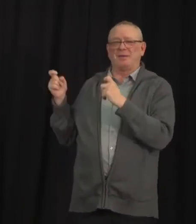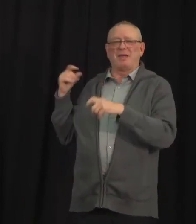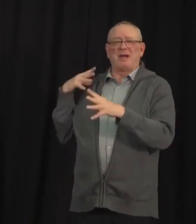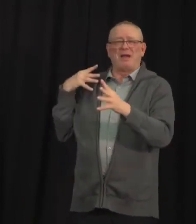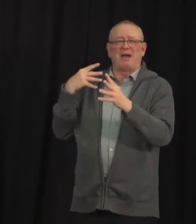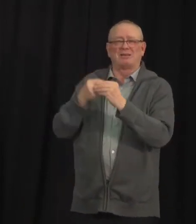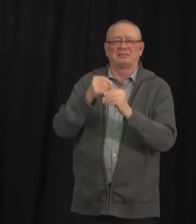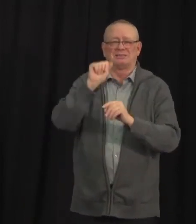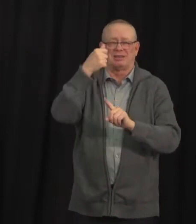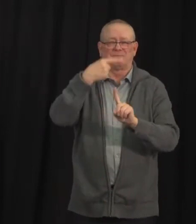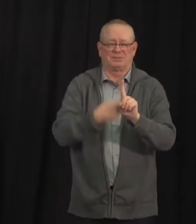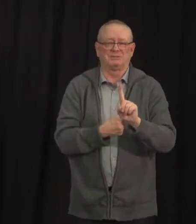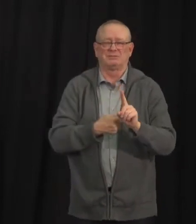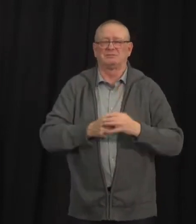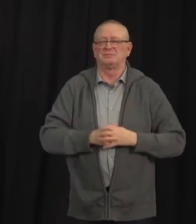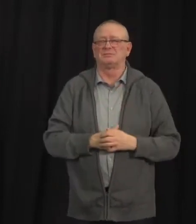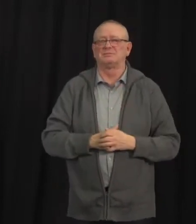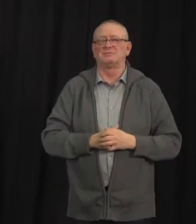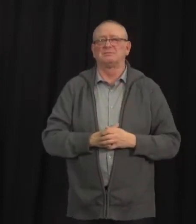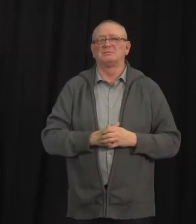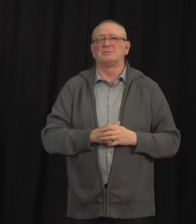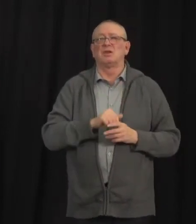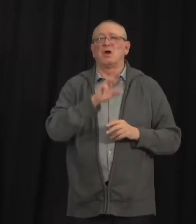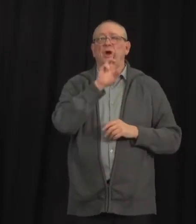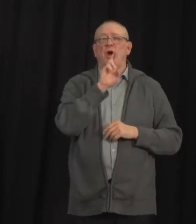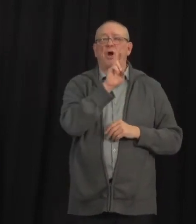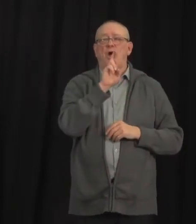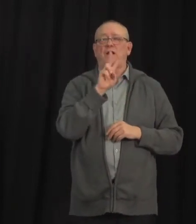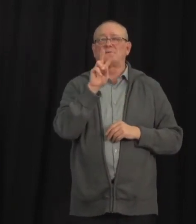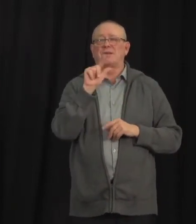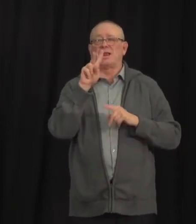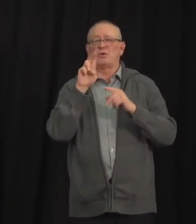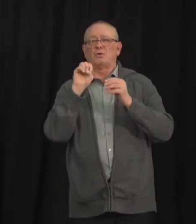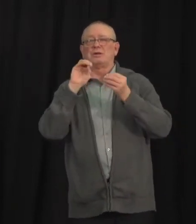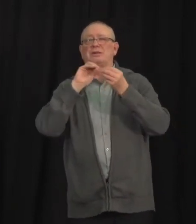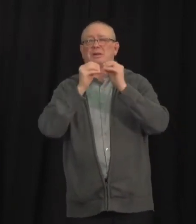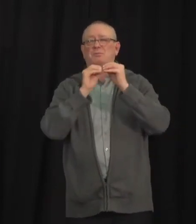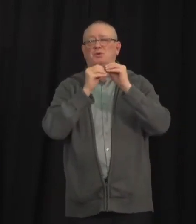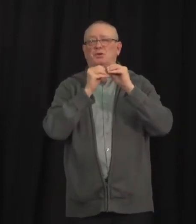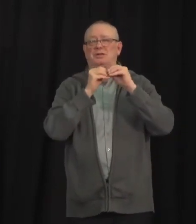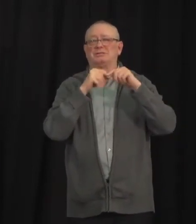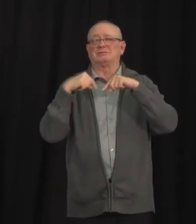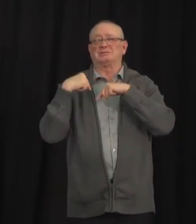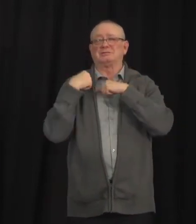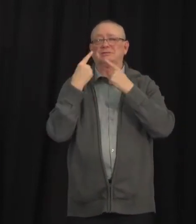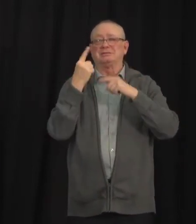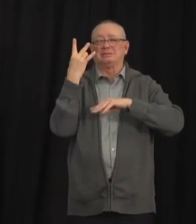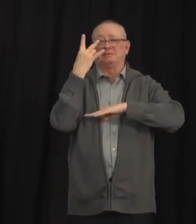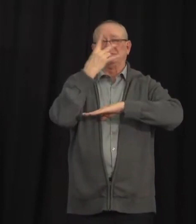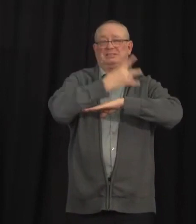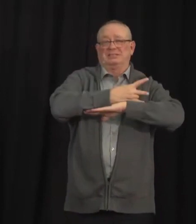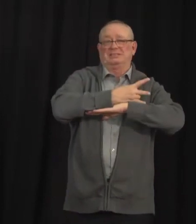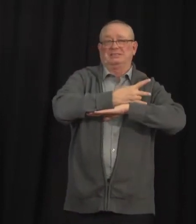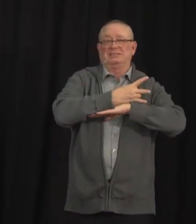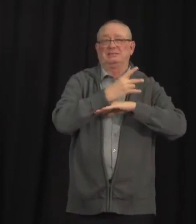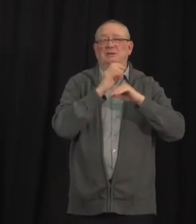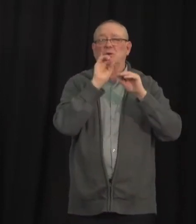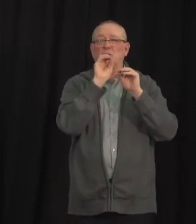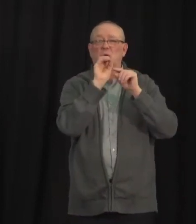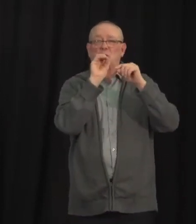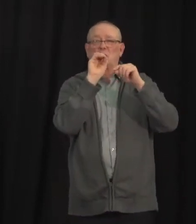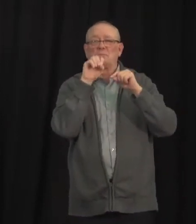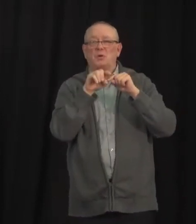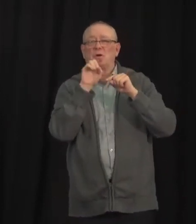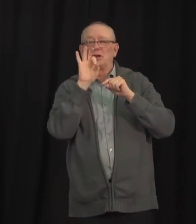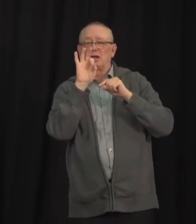.89 in Edmonton Zone and 0.97 in Calgary Zone. The positive signs that I mentioned on